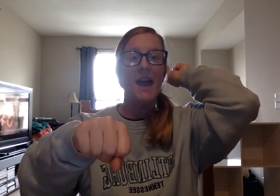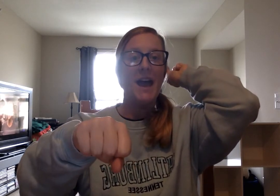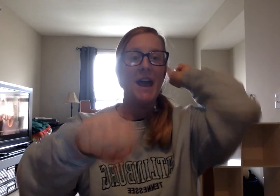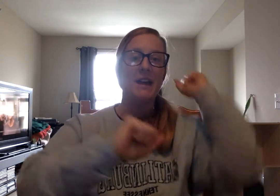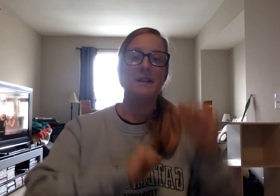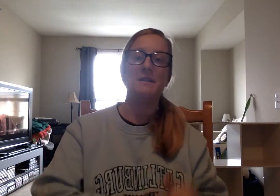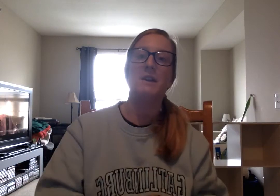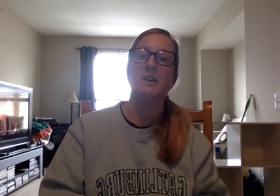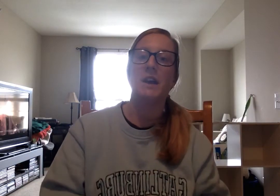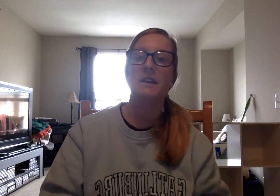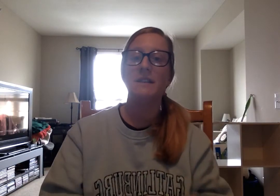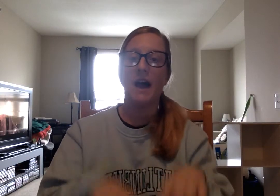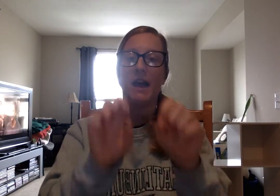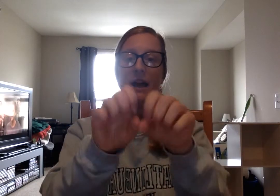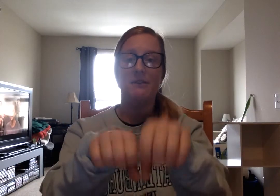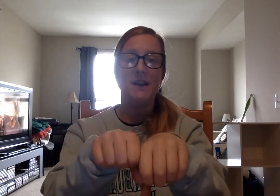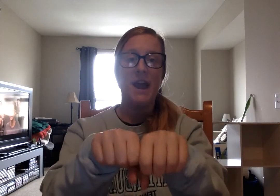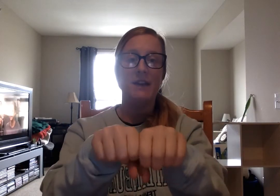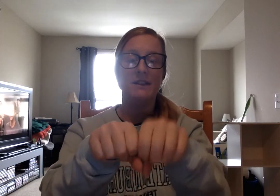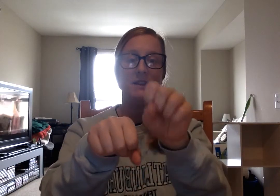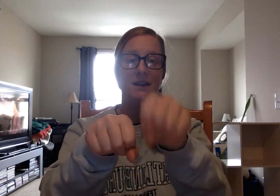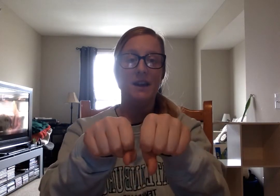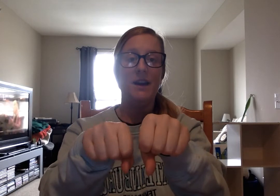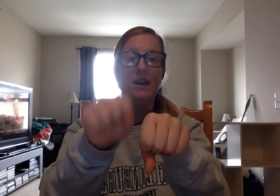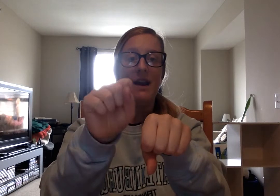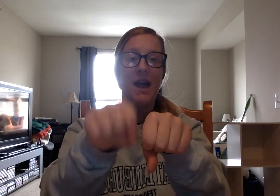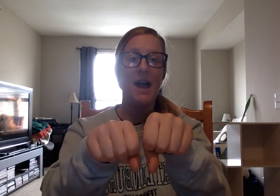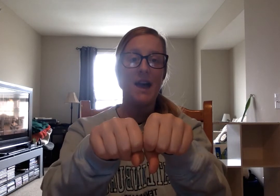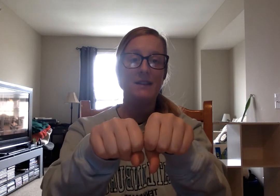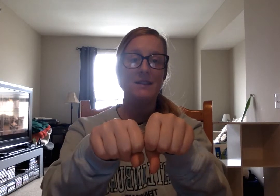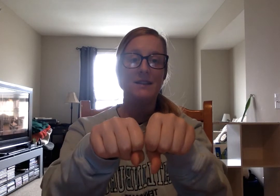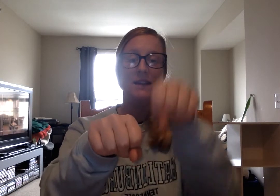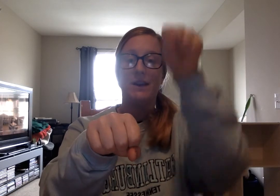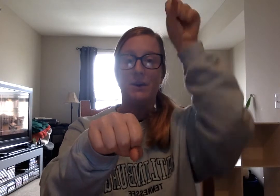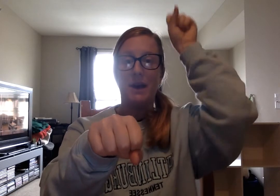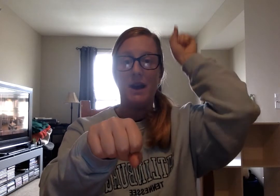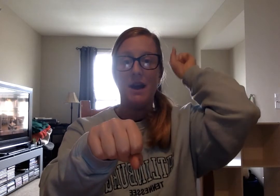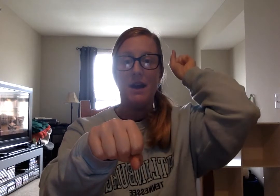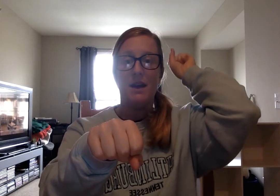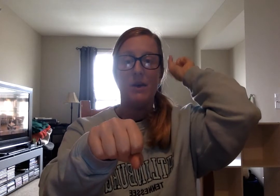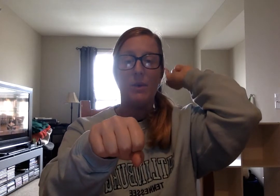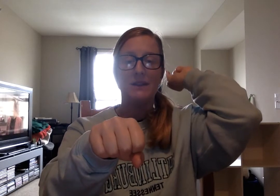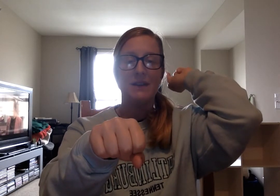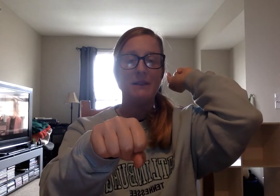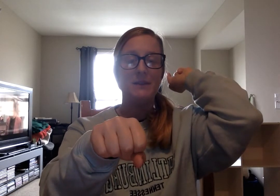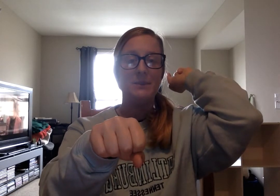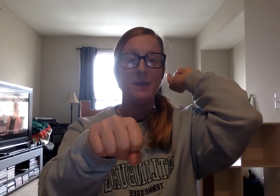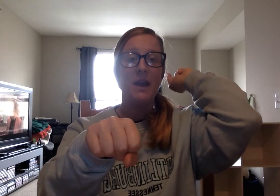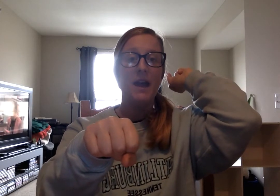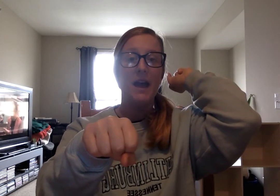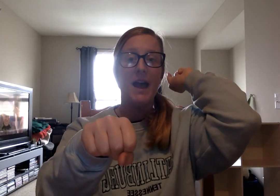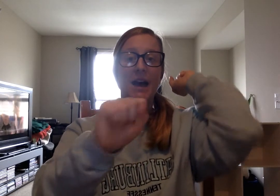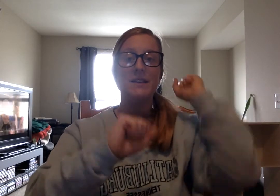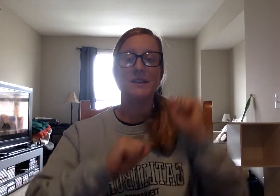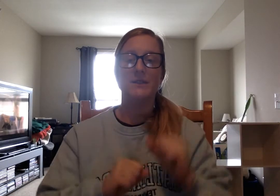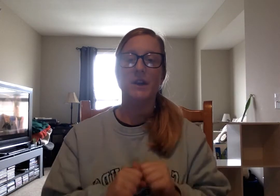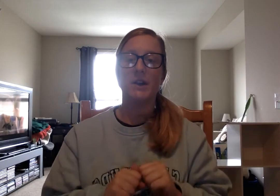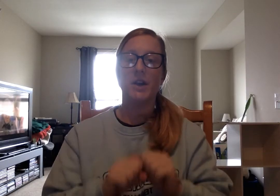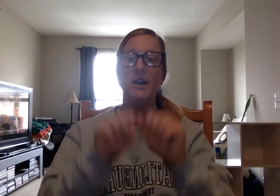Add. Very nice. I have net. N. At. Take away n. What's left? At. Very good.